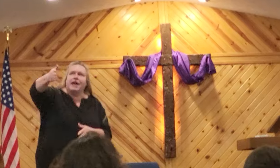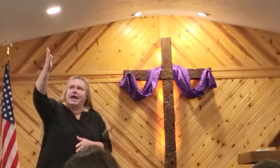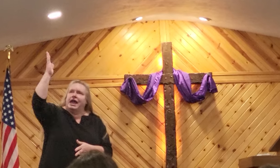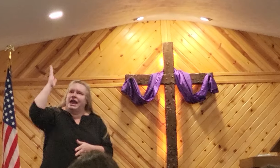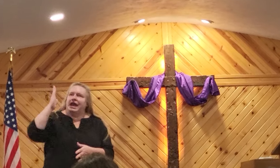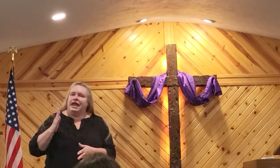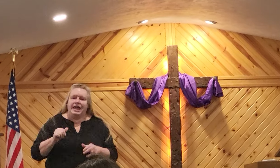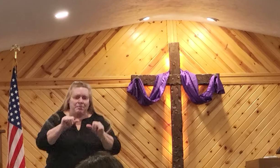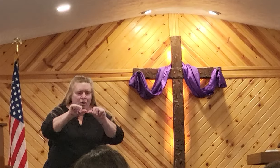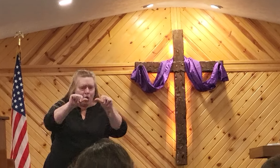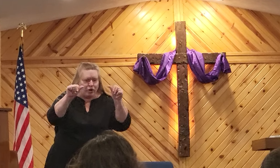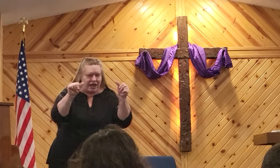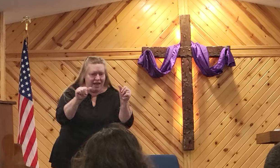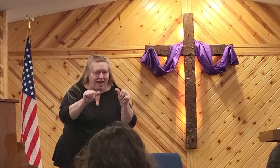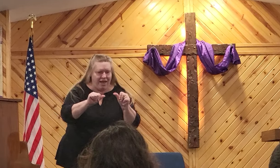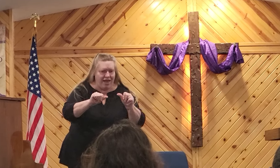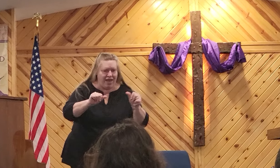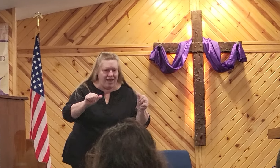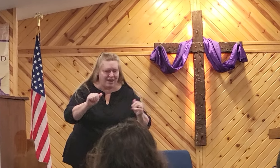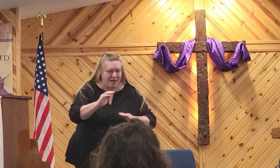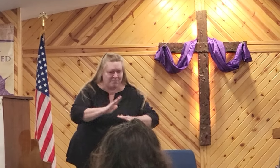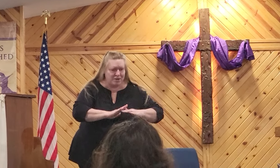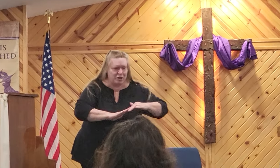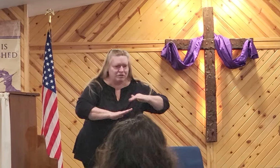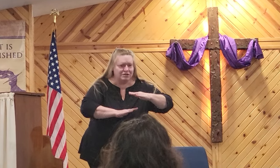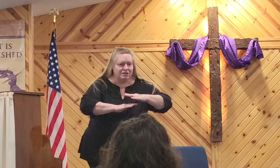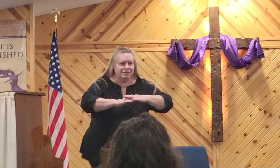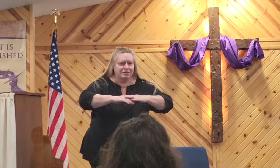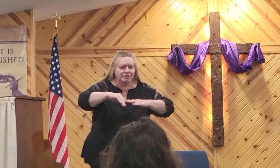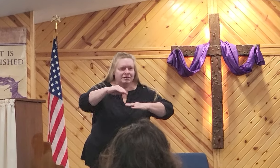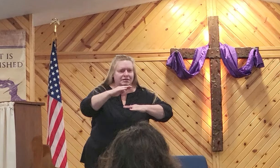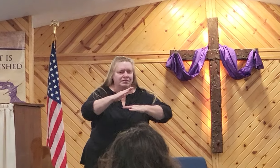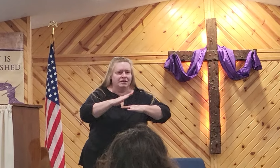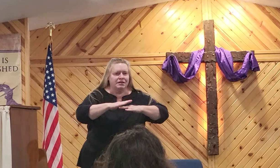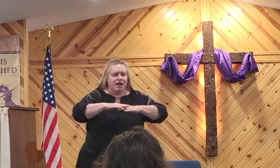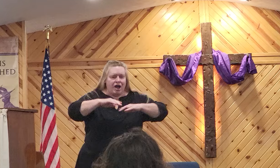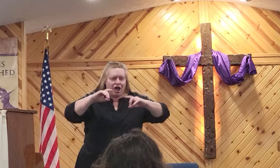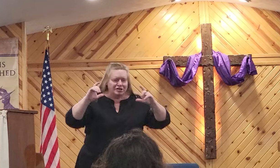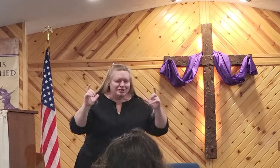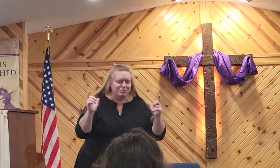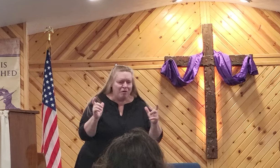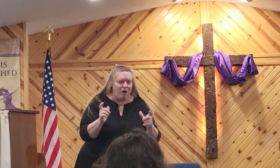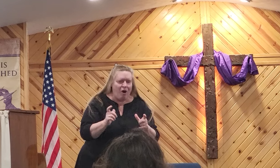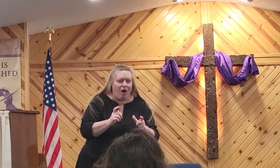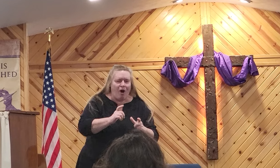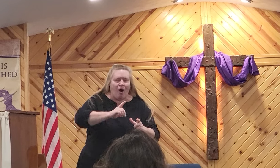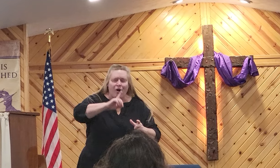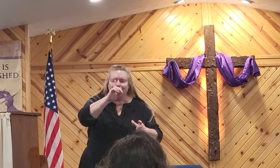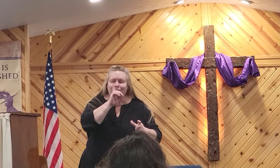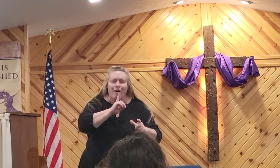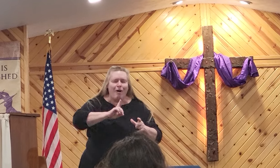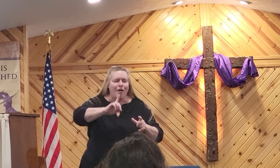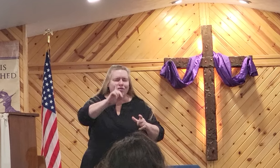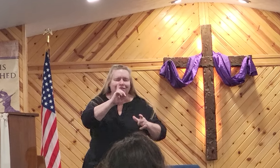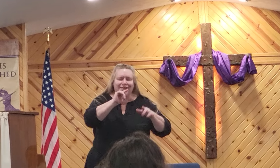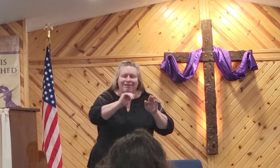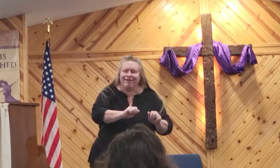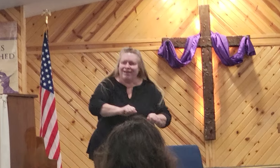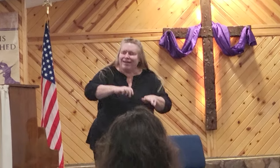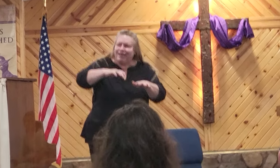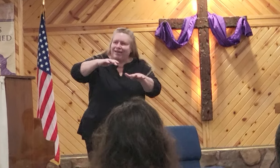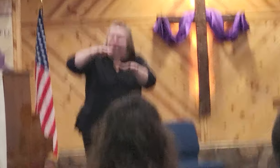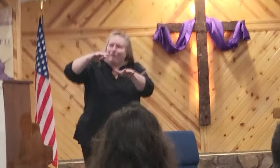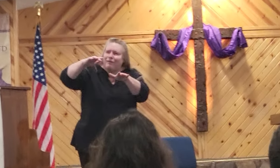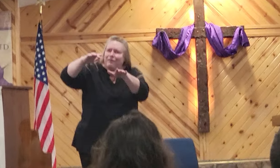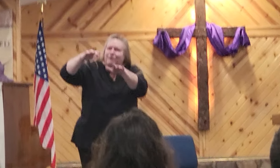He molded and built a small lonely